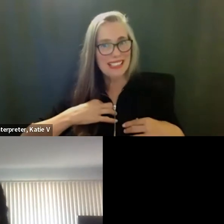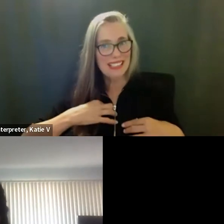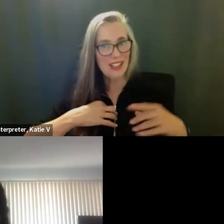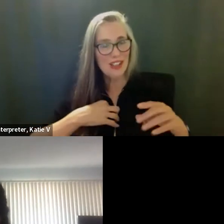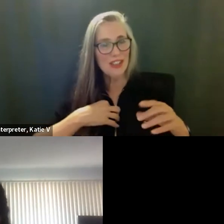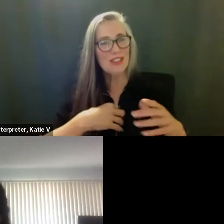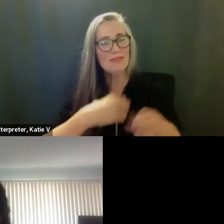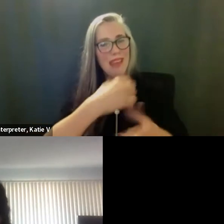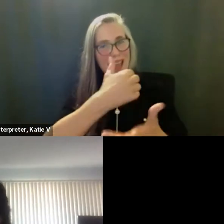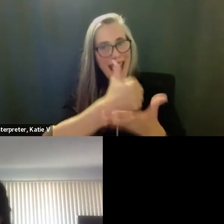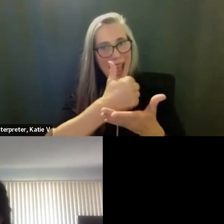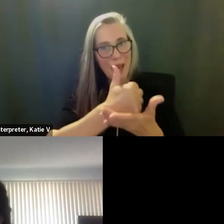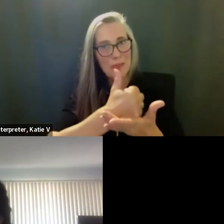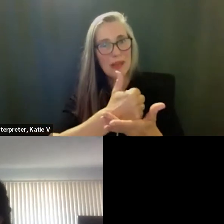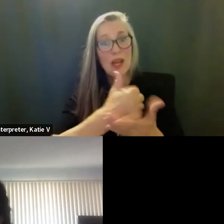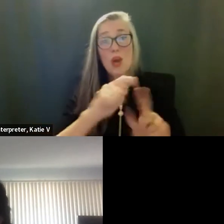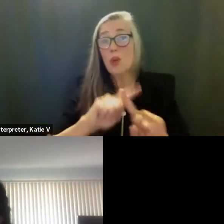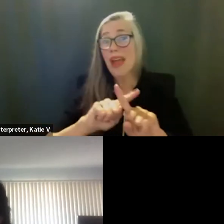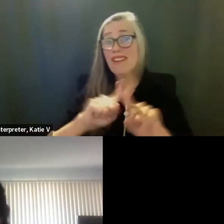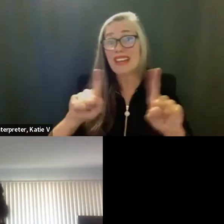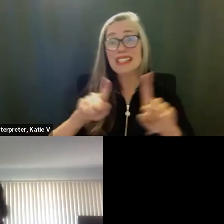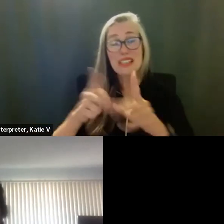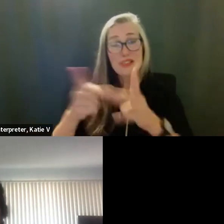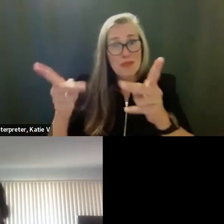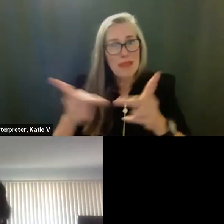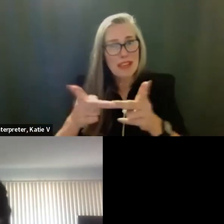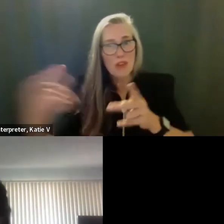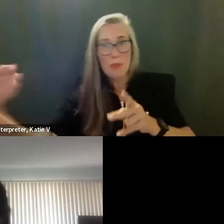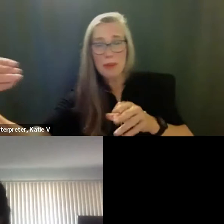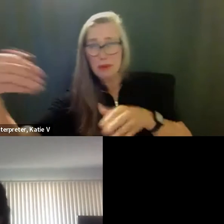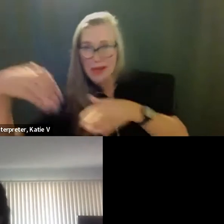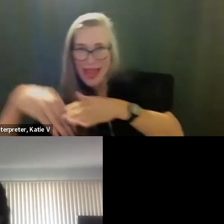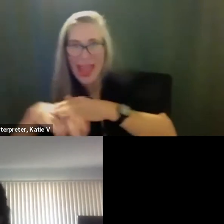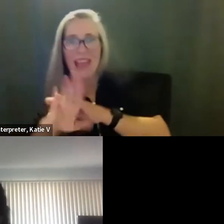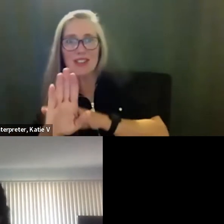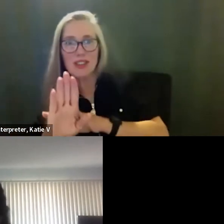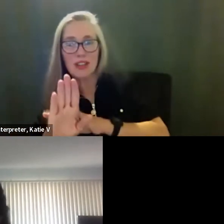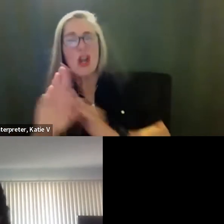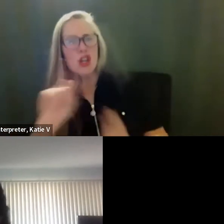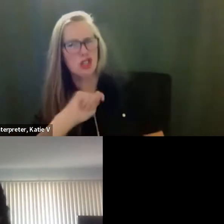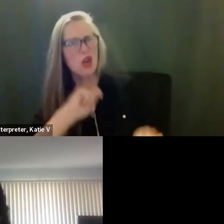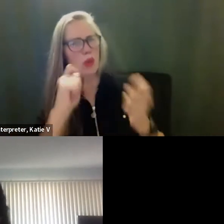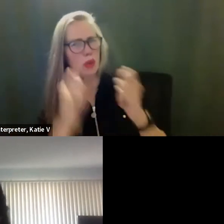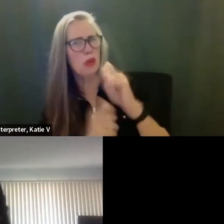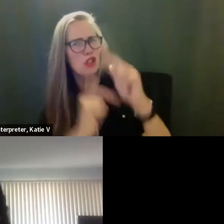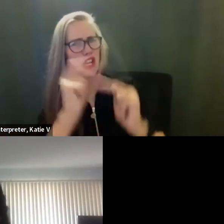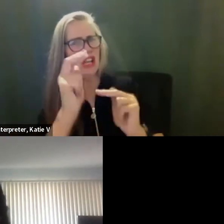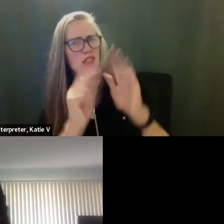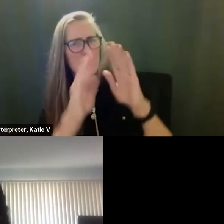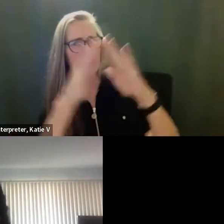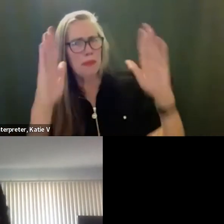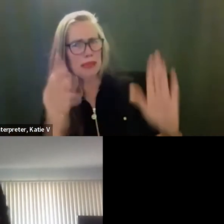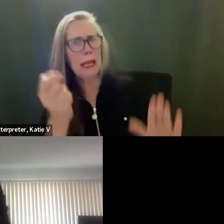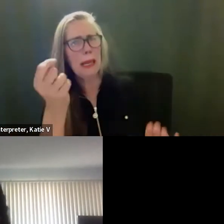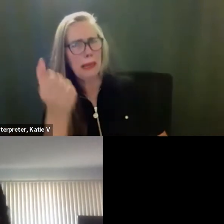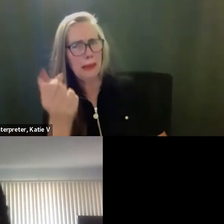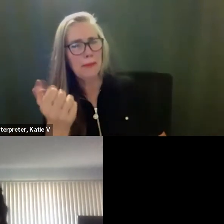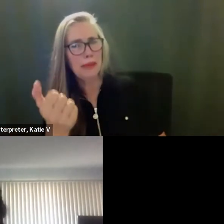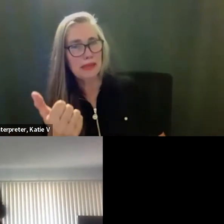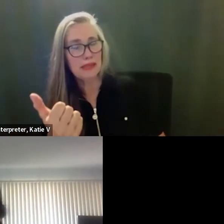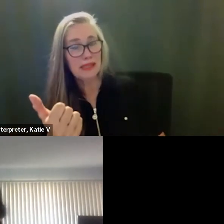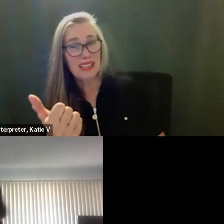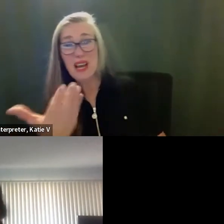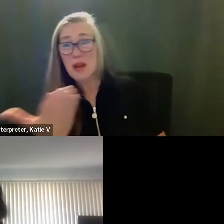through a different entrance completely. So architecturally speaking, there will be some changes from the street. There will be a different